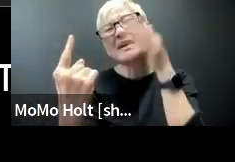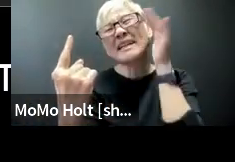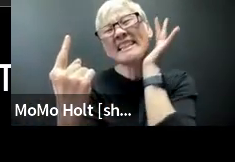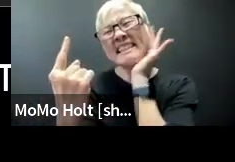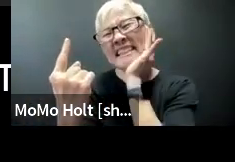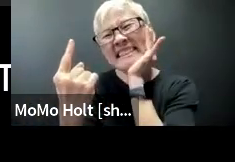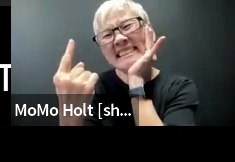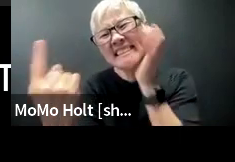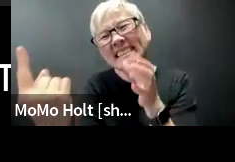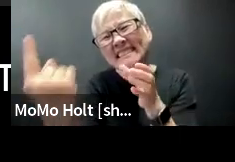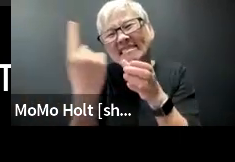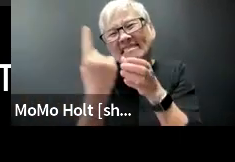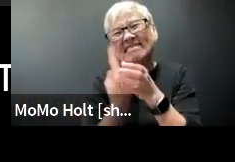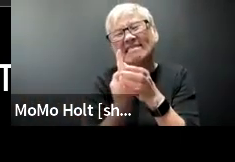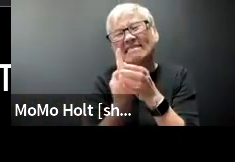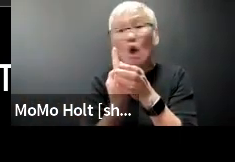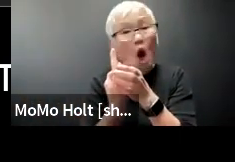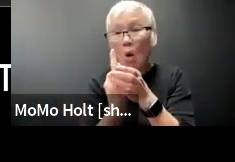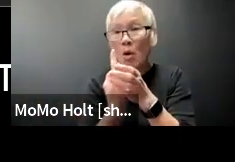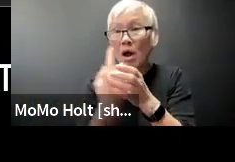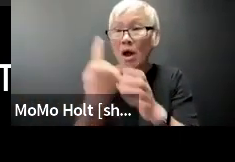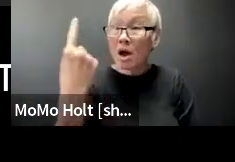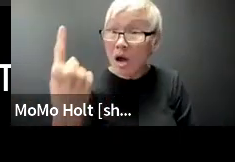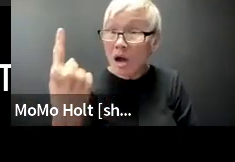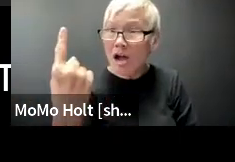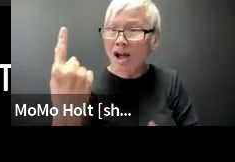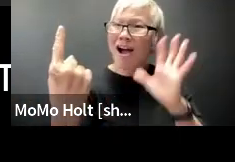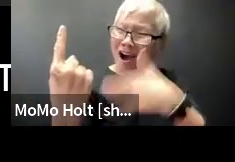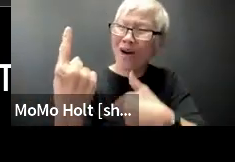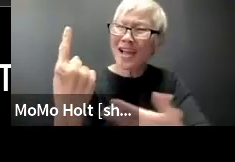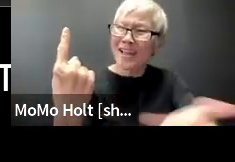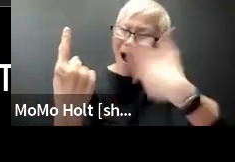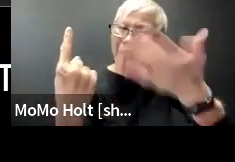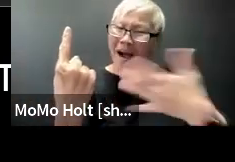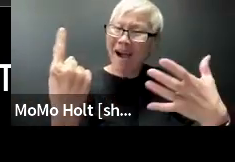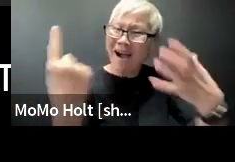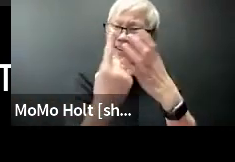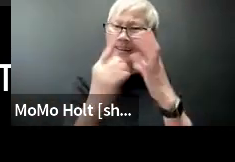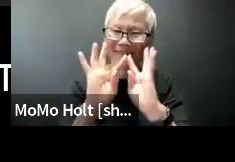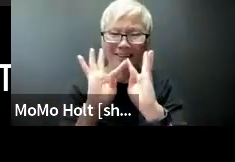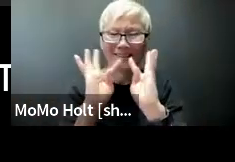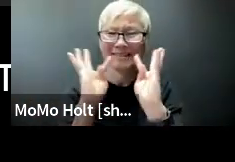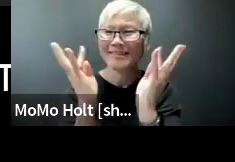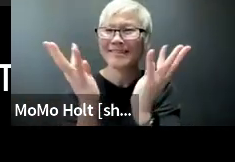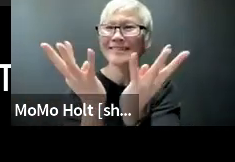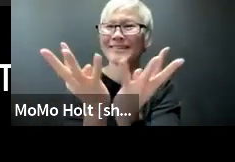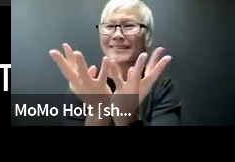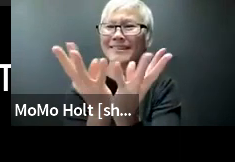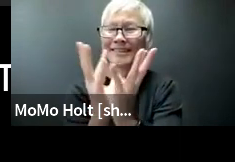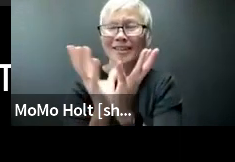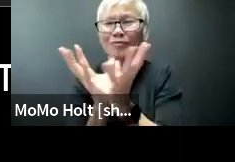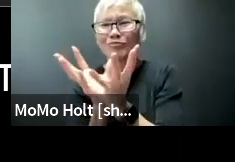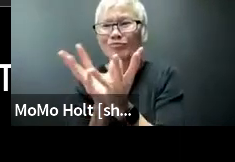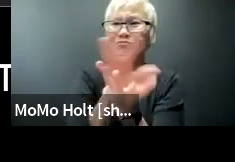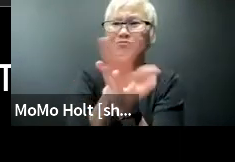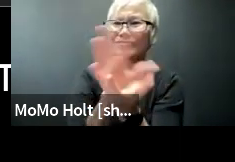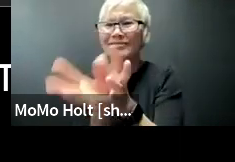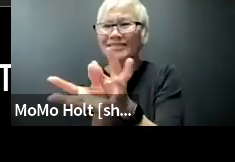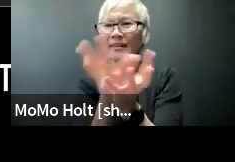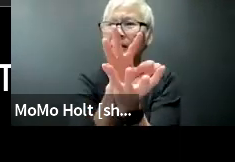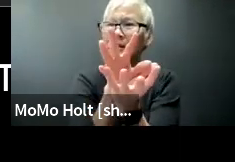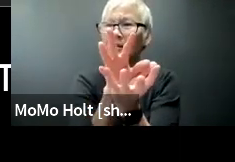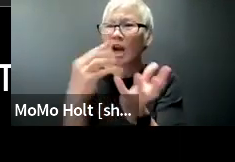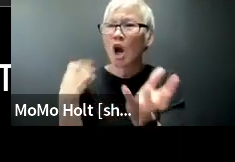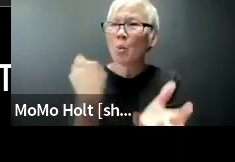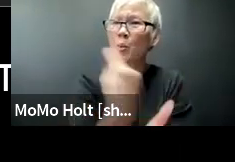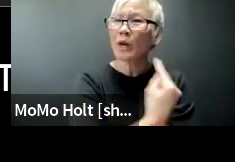and make it happen not just single out the one and make them feel okay you're invited no you should be feeling